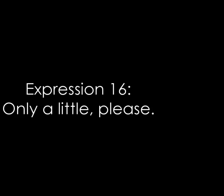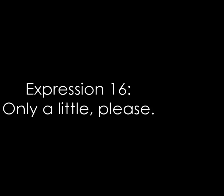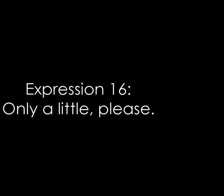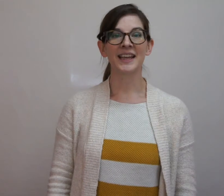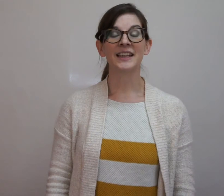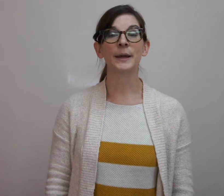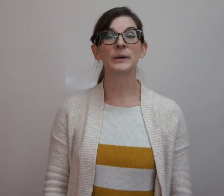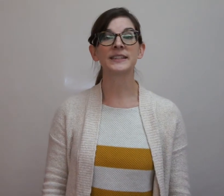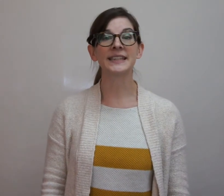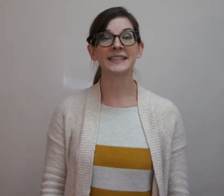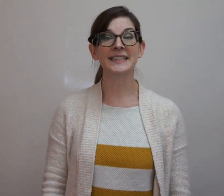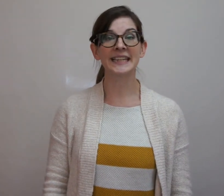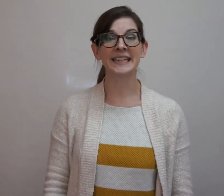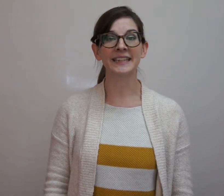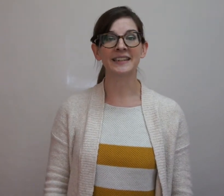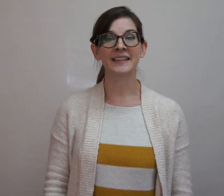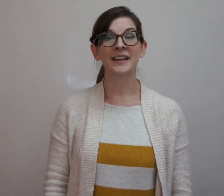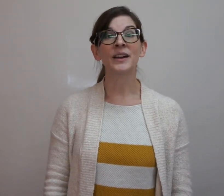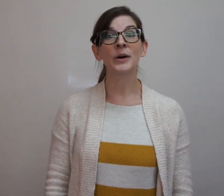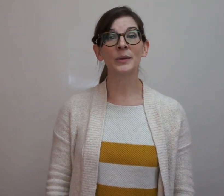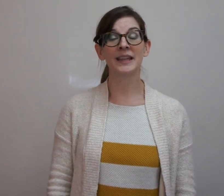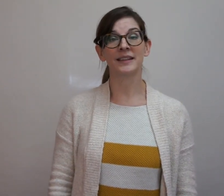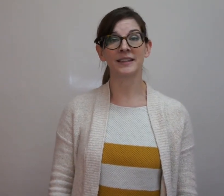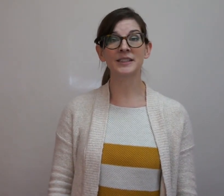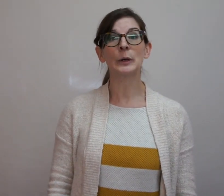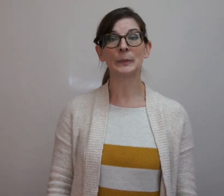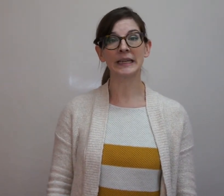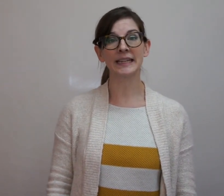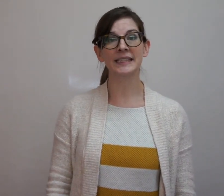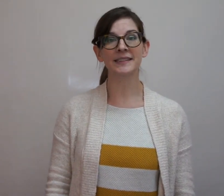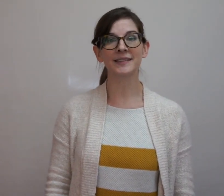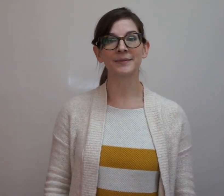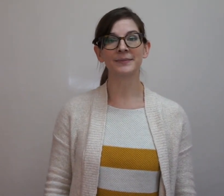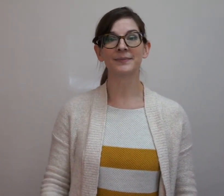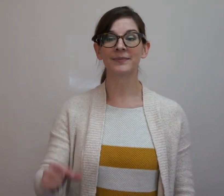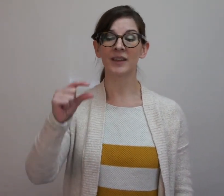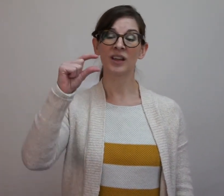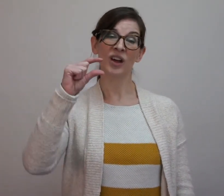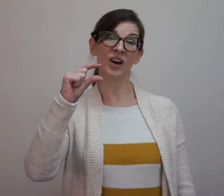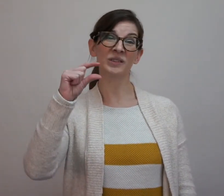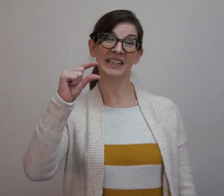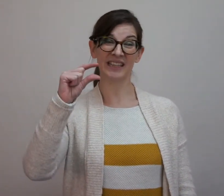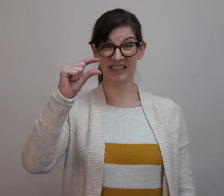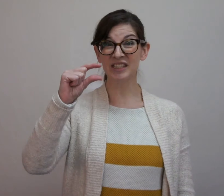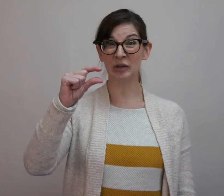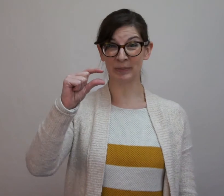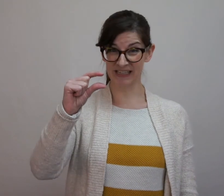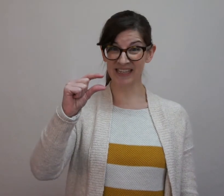Number sixteen, only a little, please. Only a little, please.